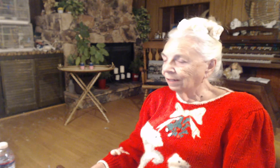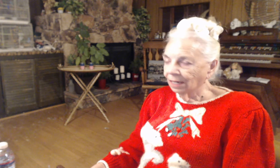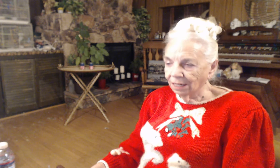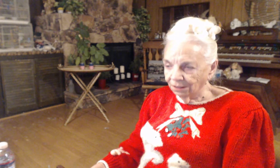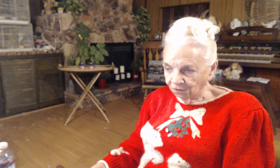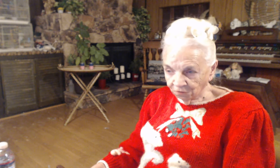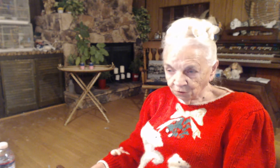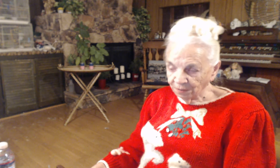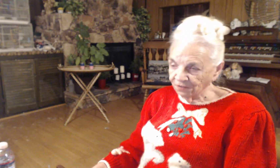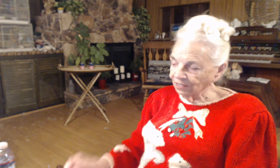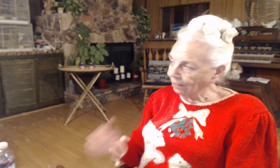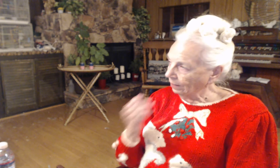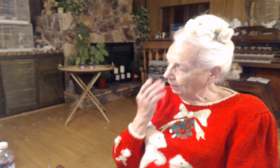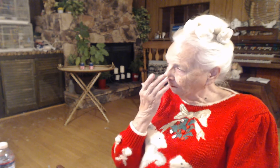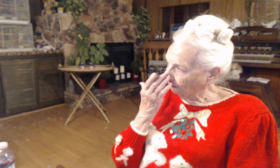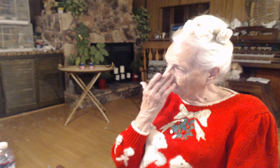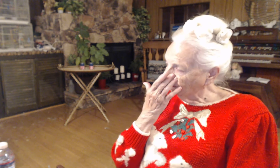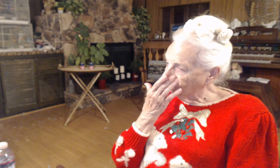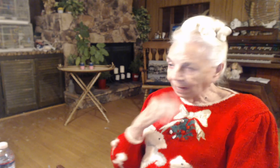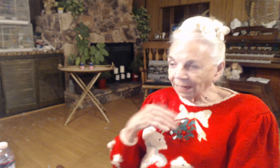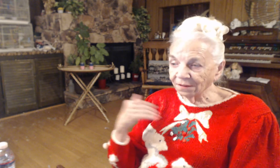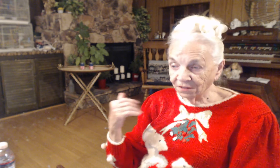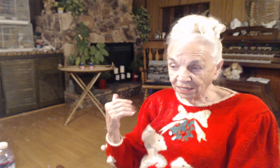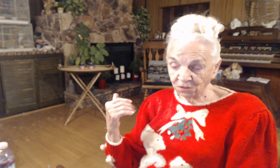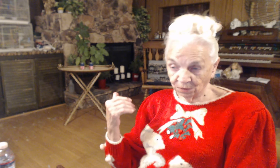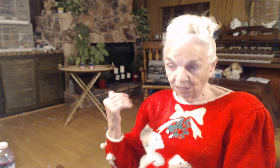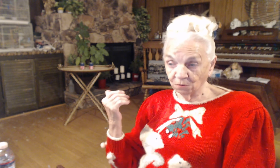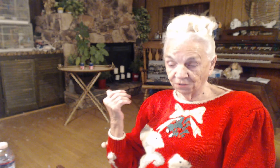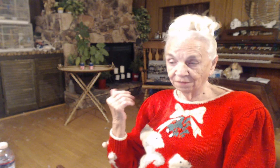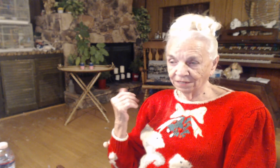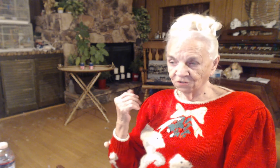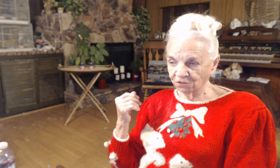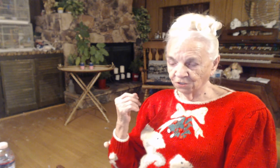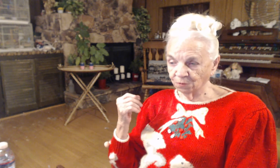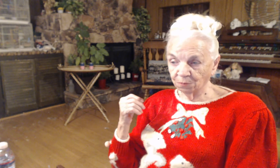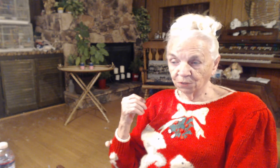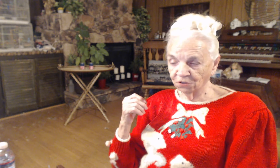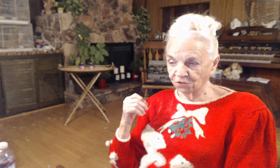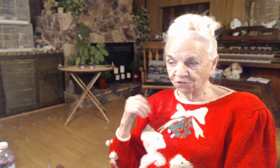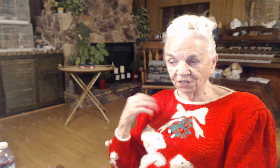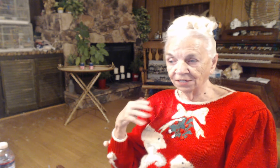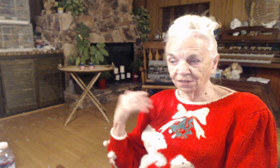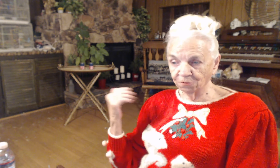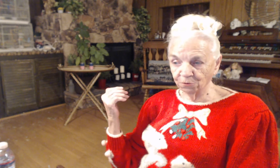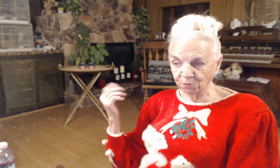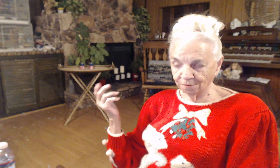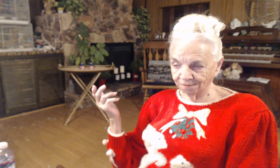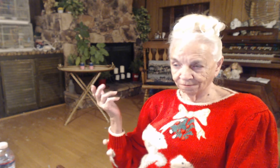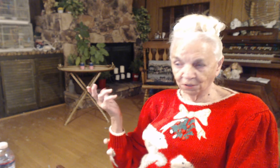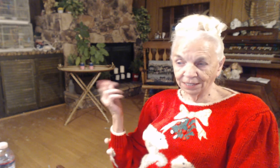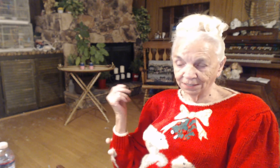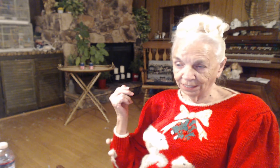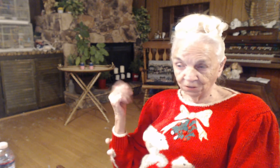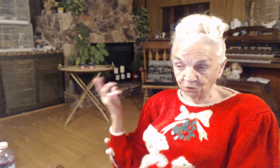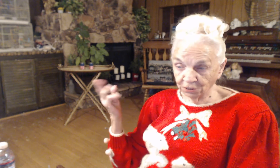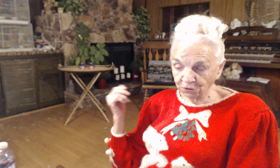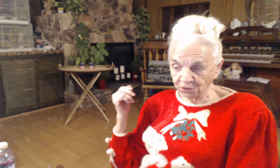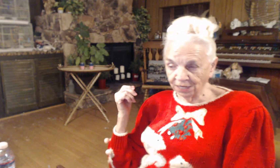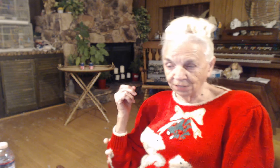You've heard me say that back in the days when I was an evangelist, we preached Sunday through Friday night. Usually took a Saturday